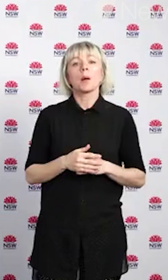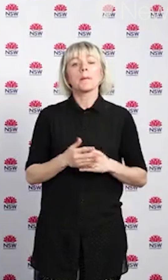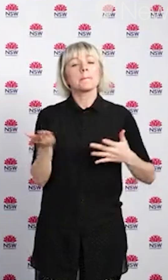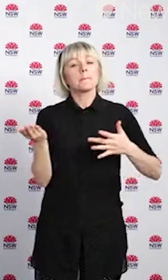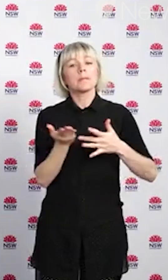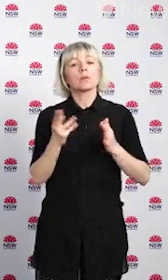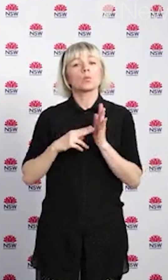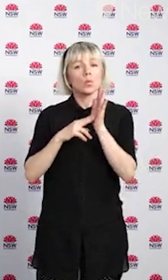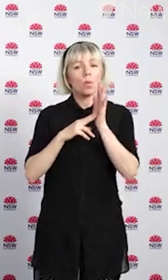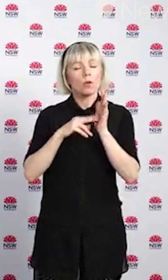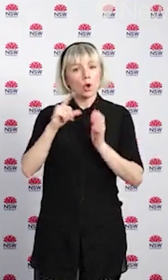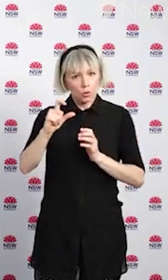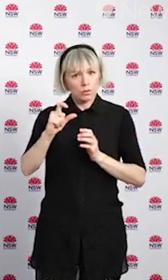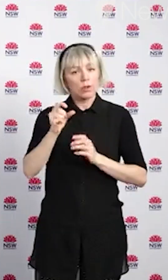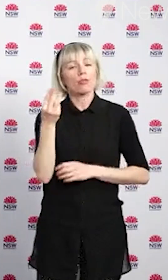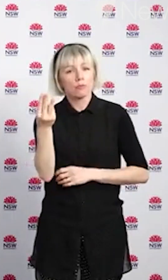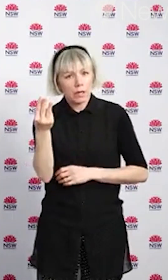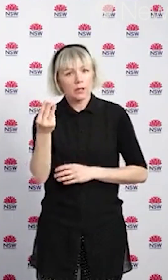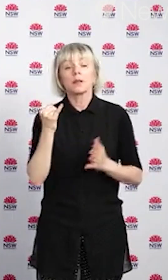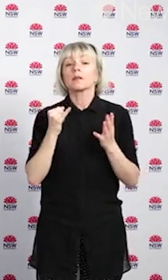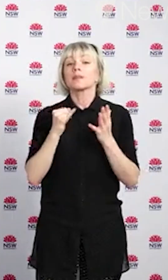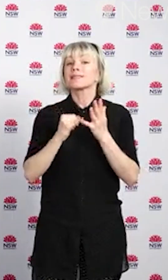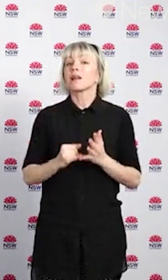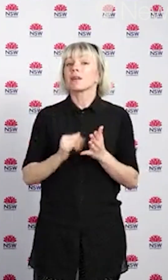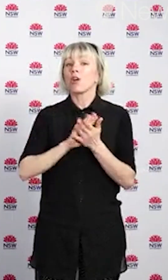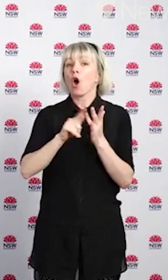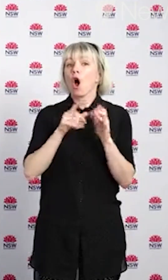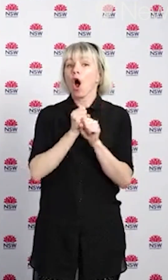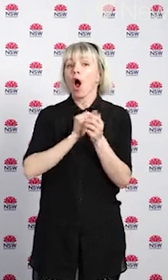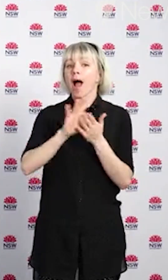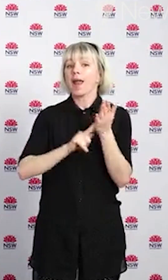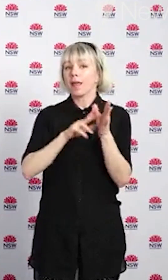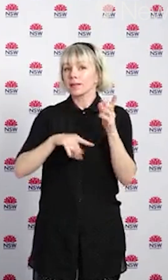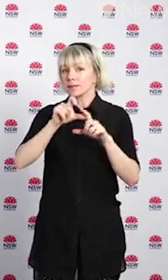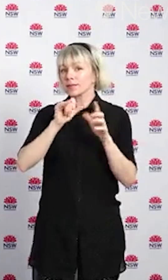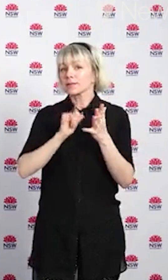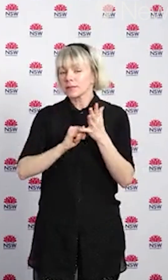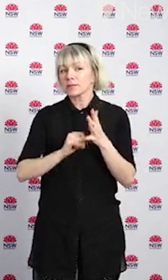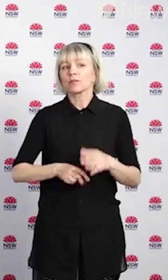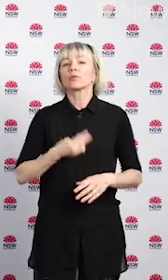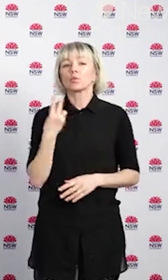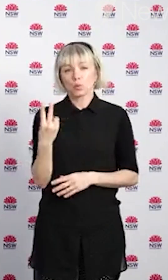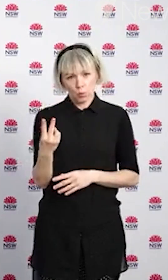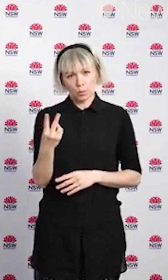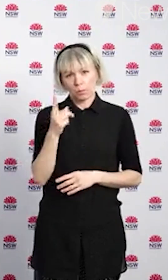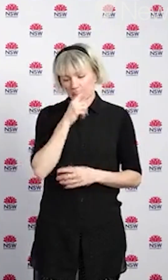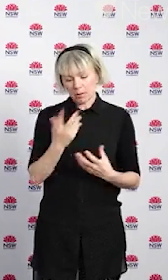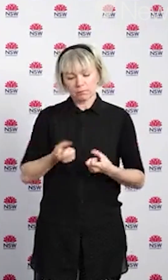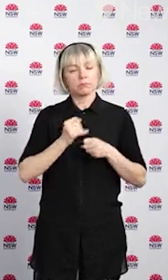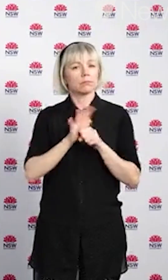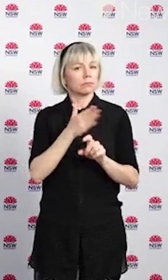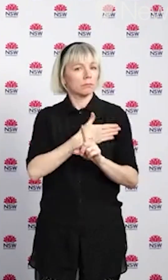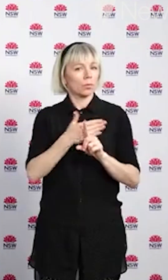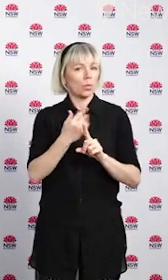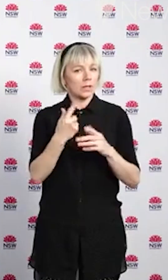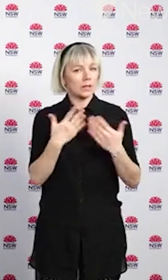And in the Southern Highlands 2 cases reported from the Windsor Caribbean Shire. Thanks very much everyone